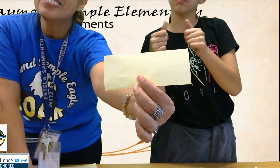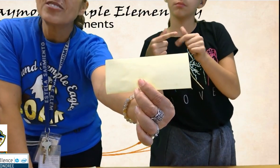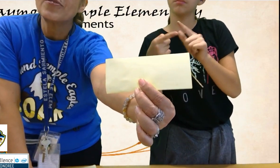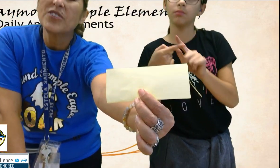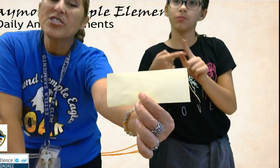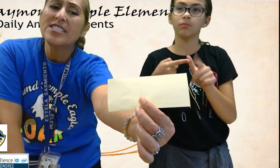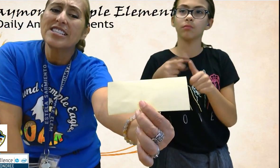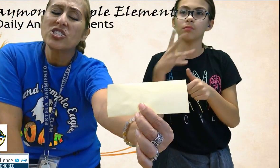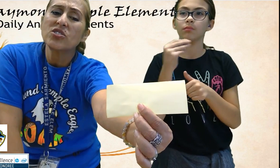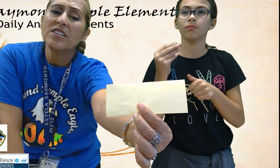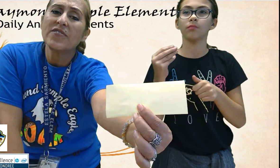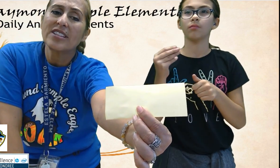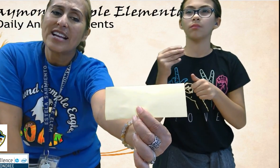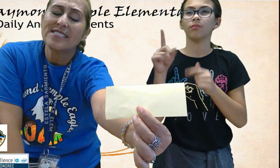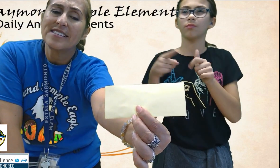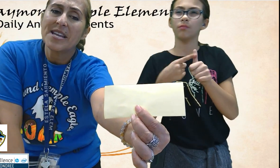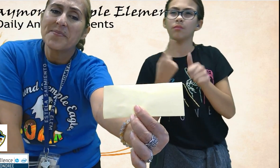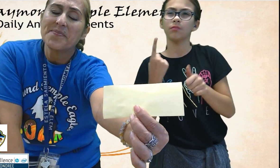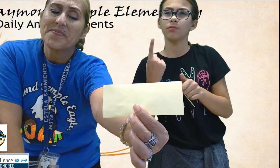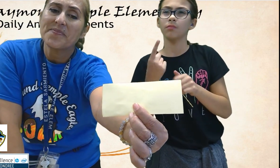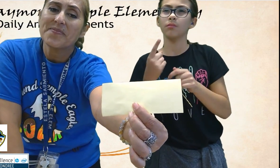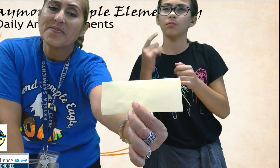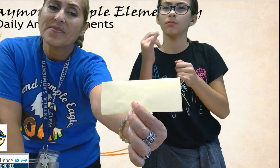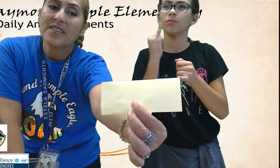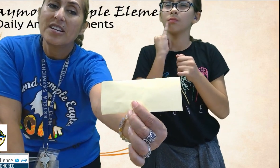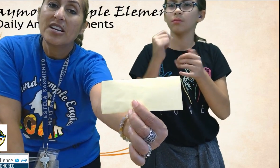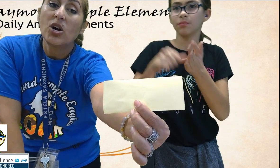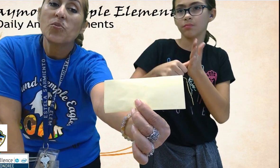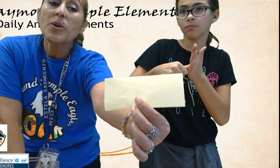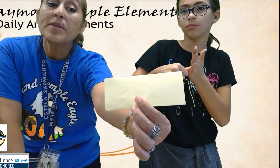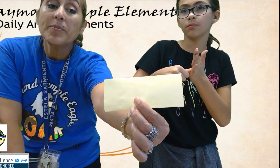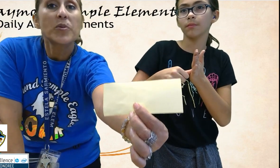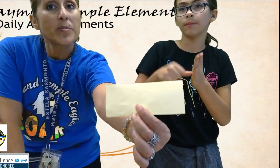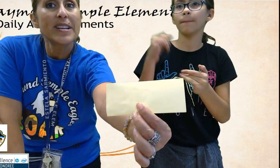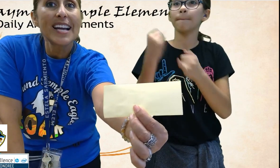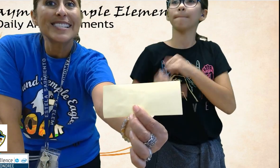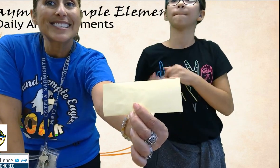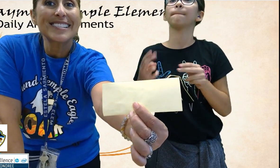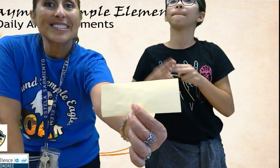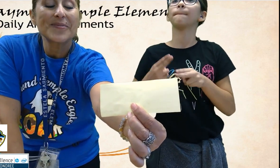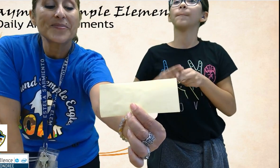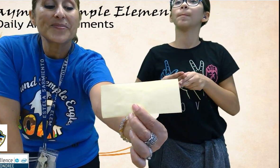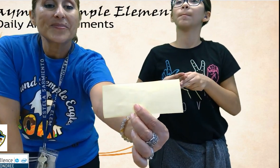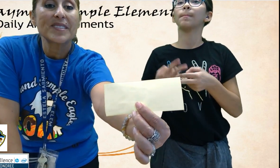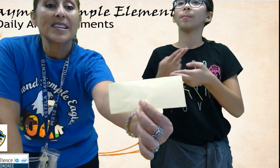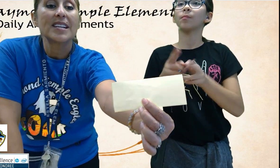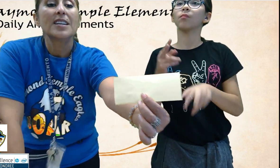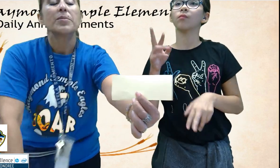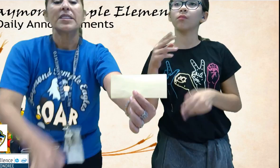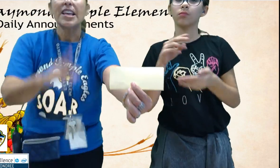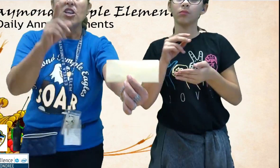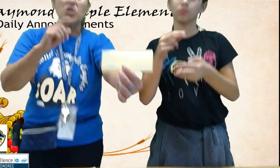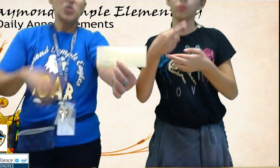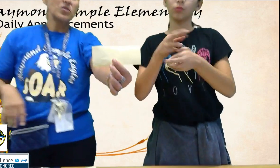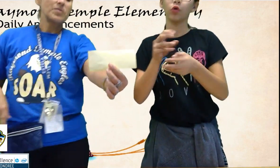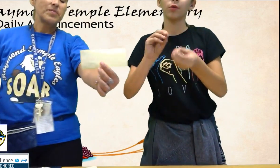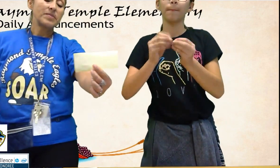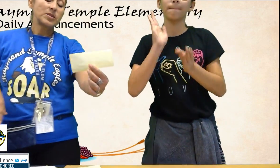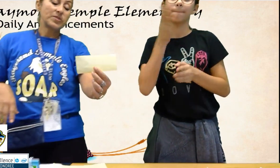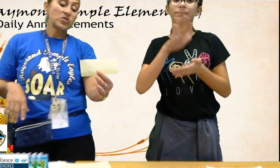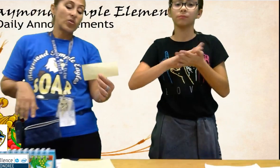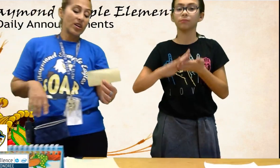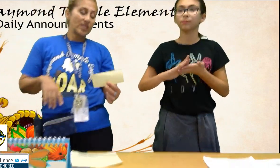least your first initial of your last name. A room number would be nice, but thank you,